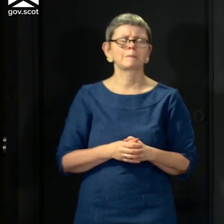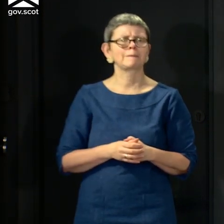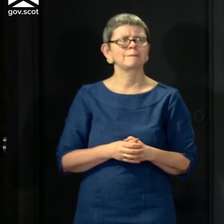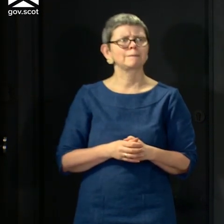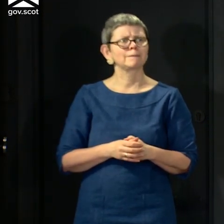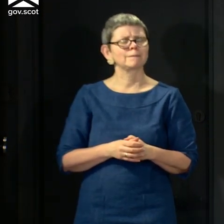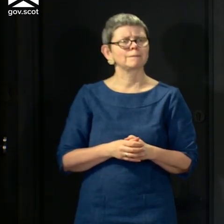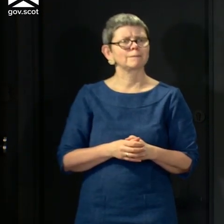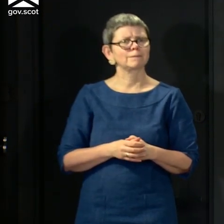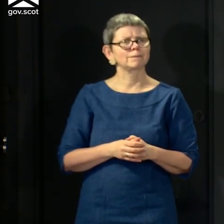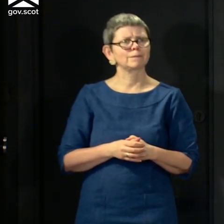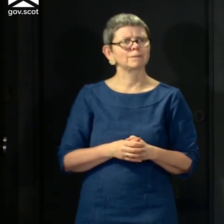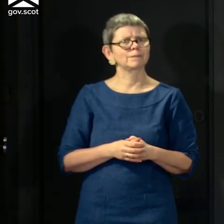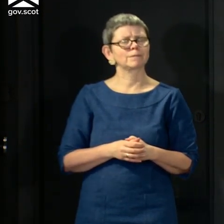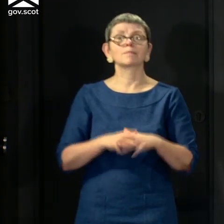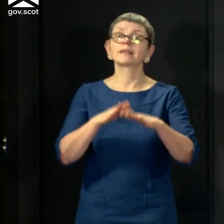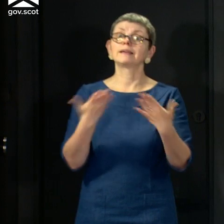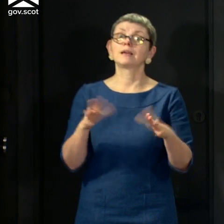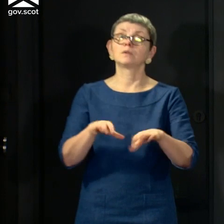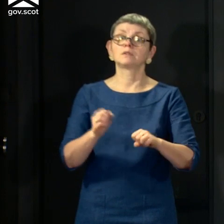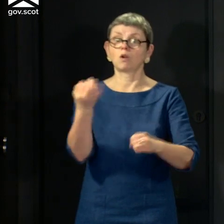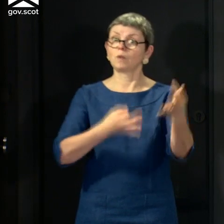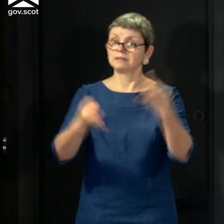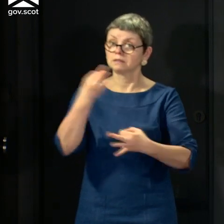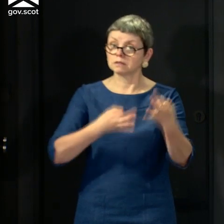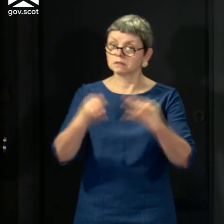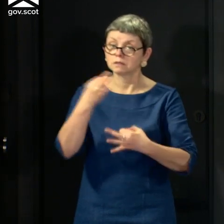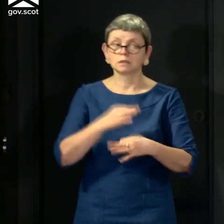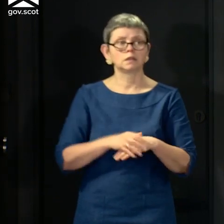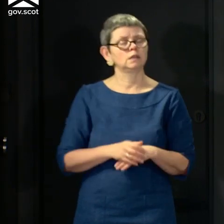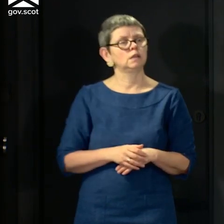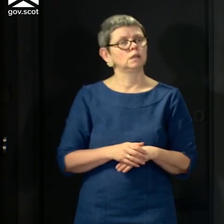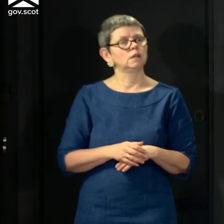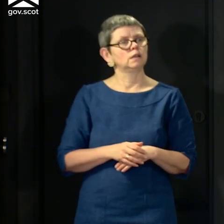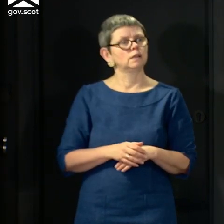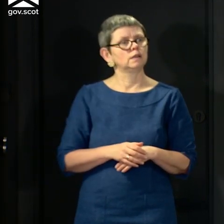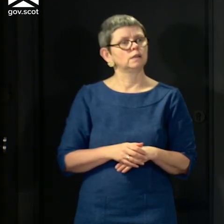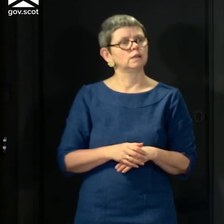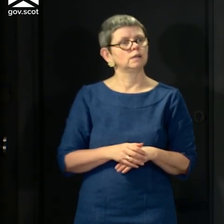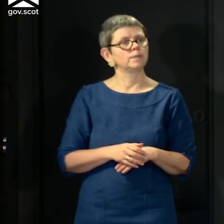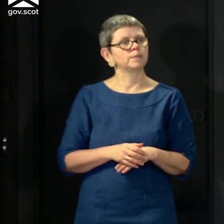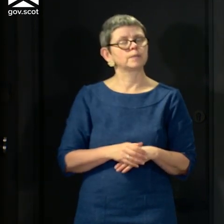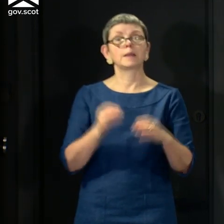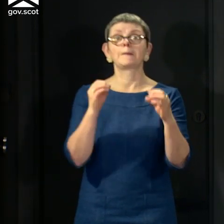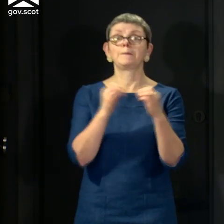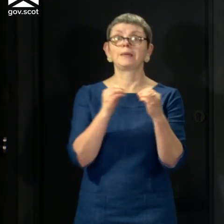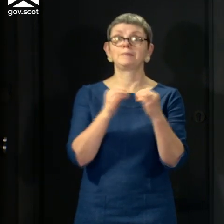I'm going to now open for questions. The first question today is Glenn Campbell from the BBC.